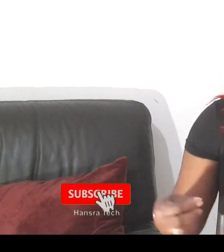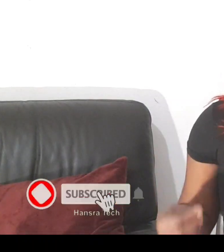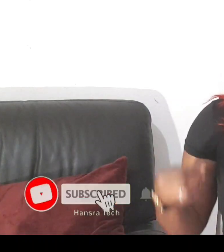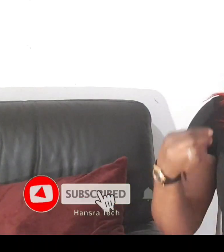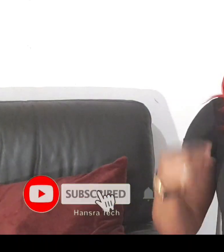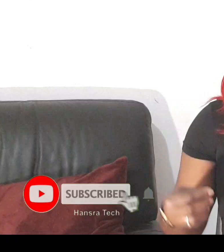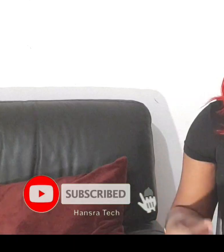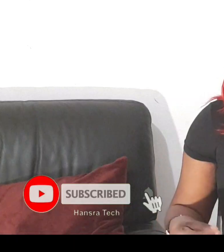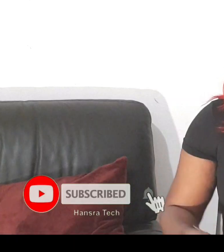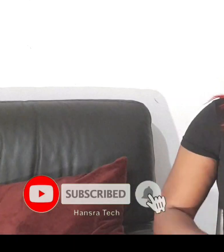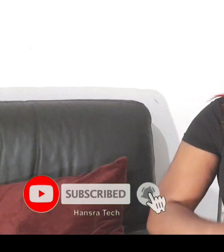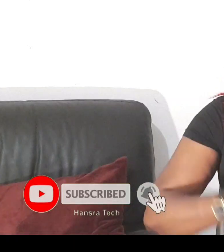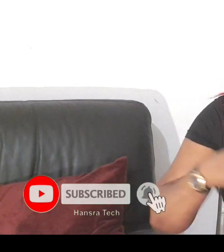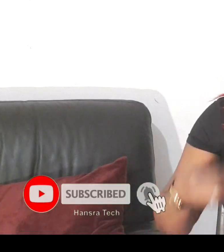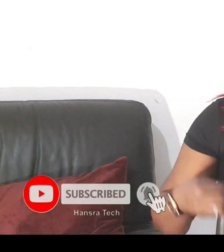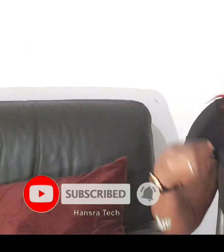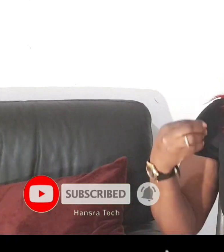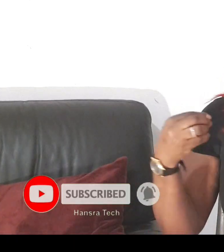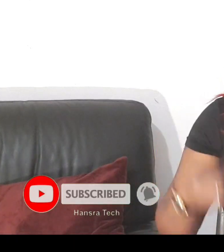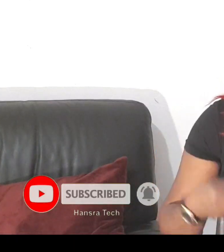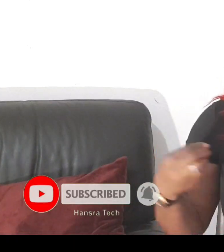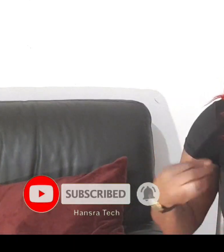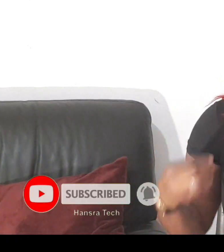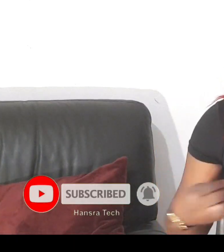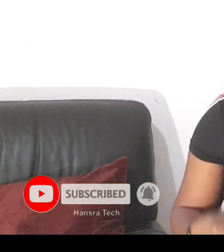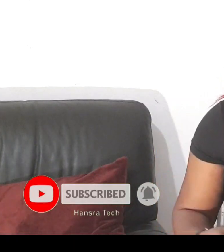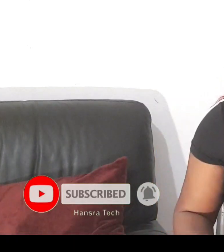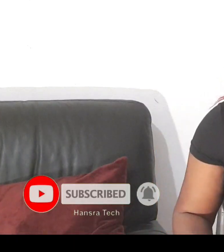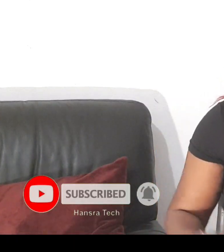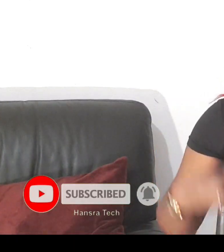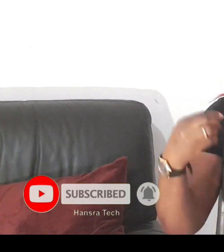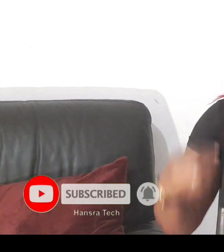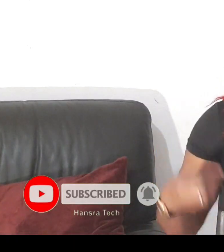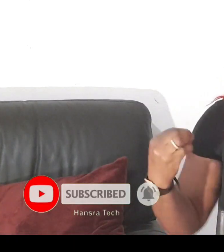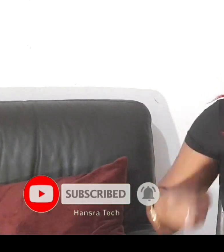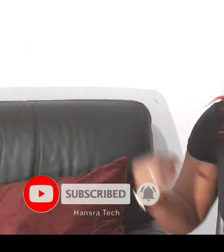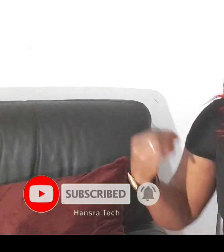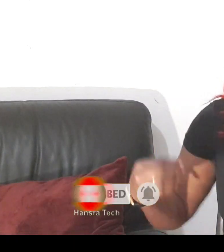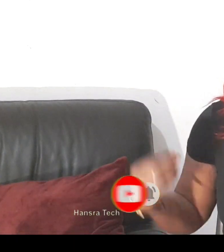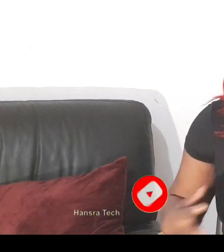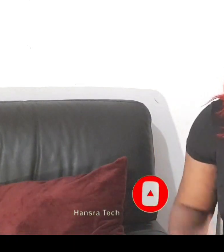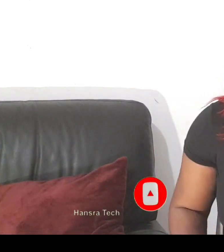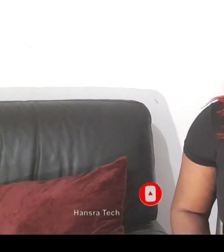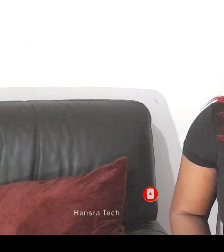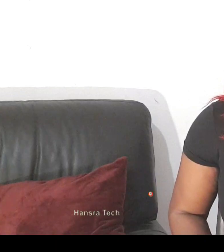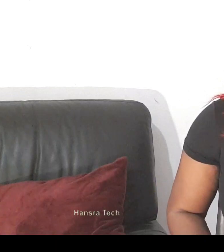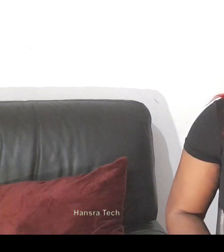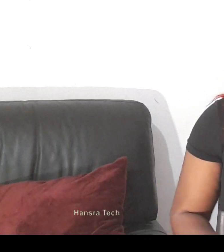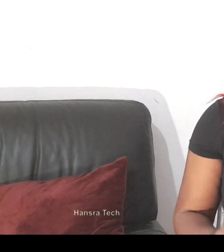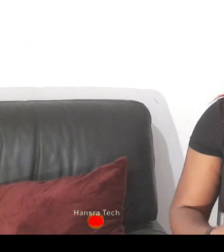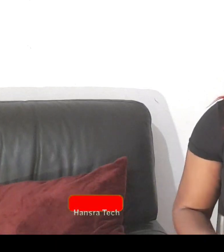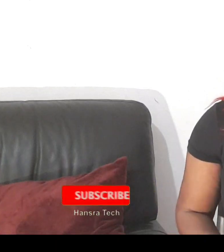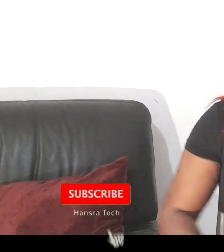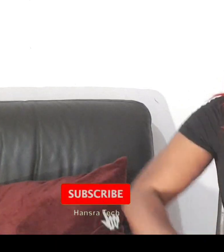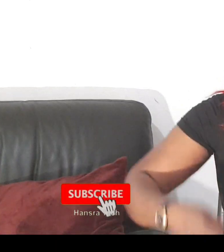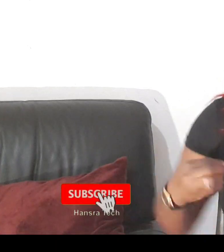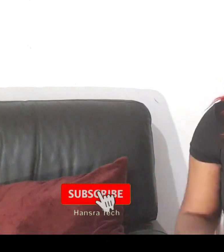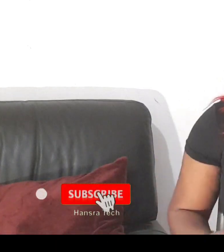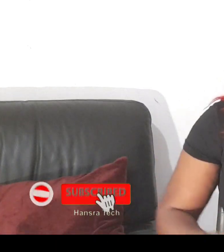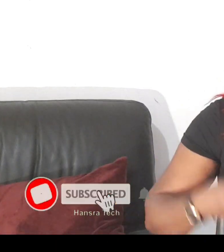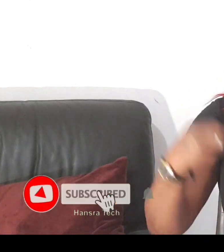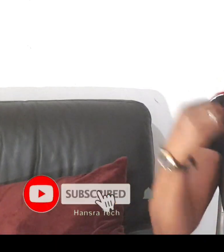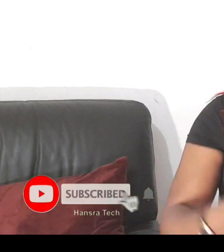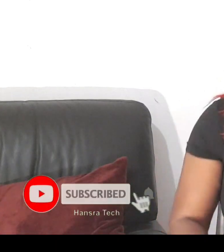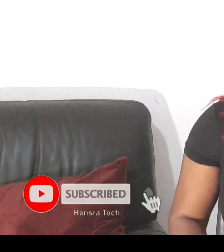when the there is a when the minister of education come across this video there is a he